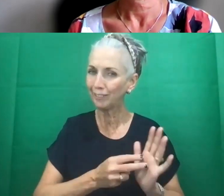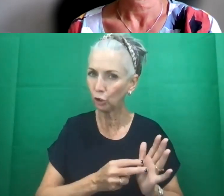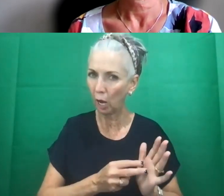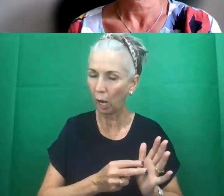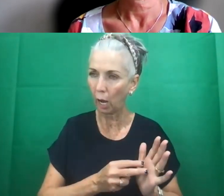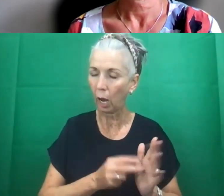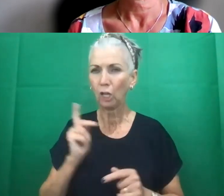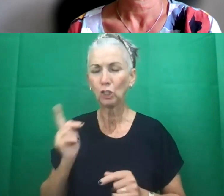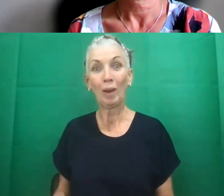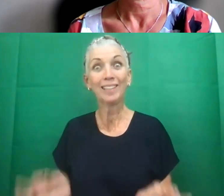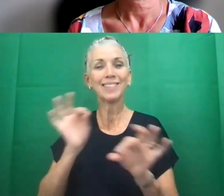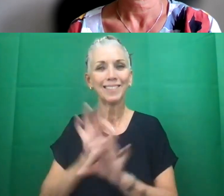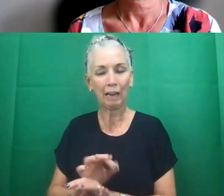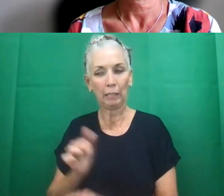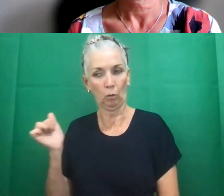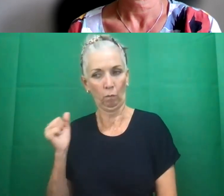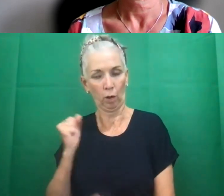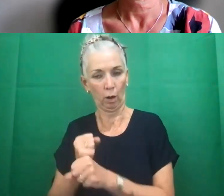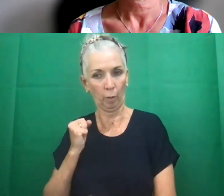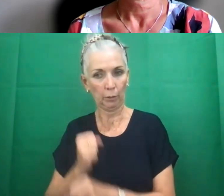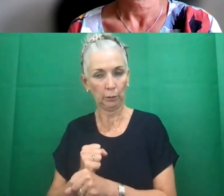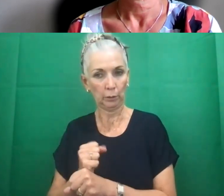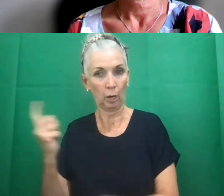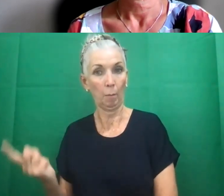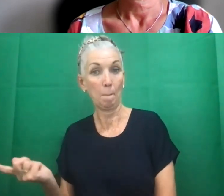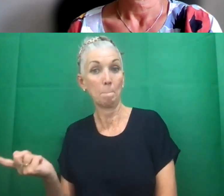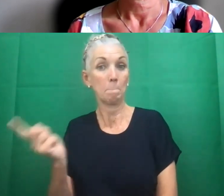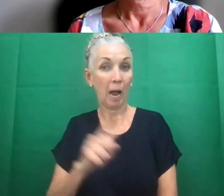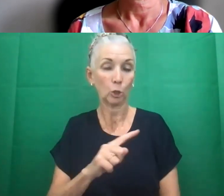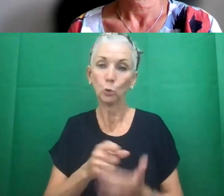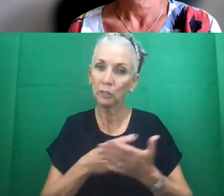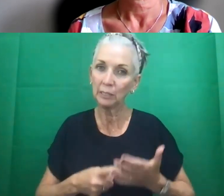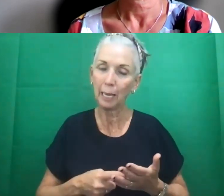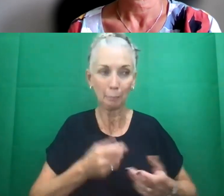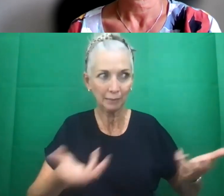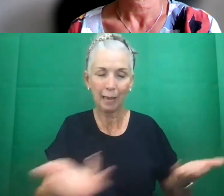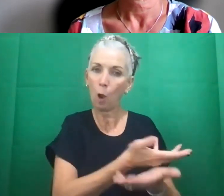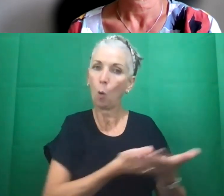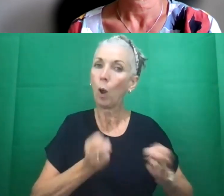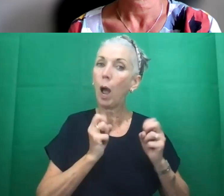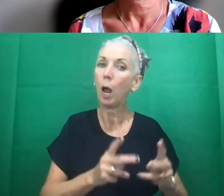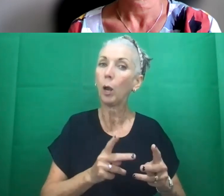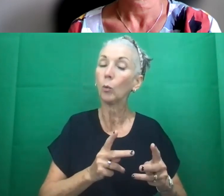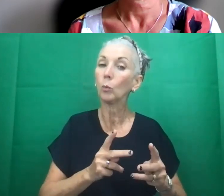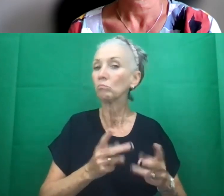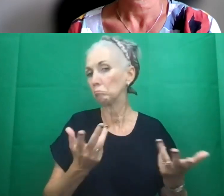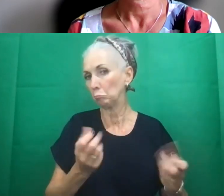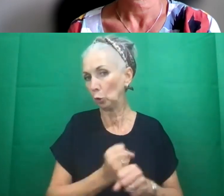actually coming back to disabled people and saying, let's do this differently. They're actually